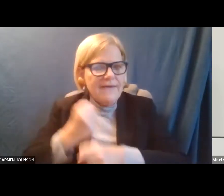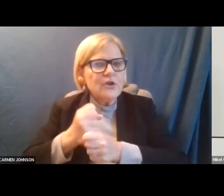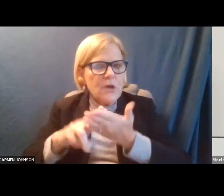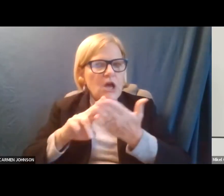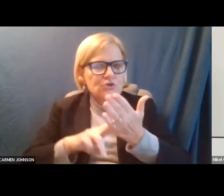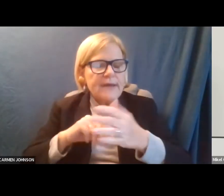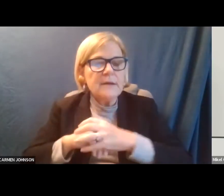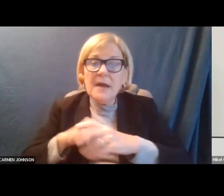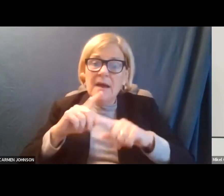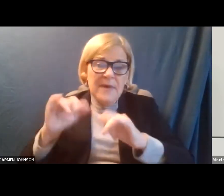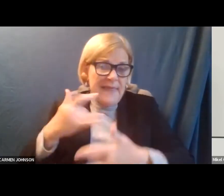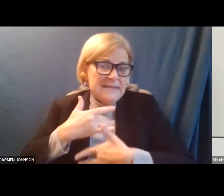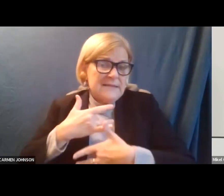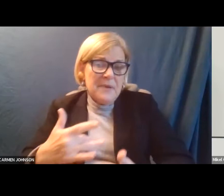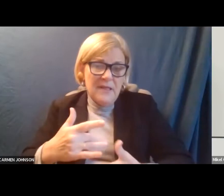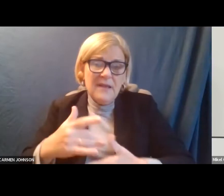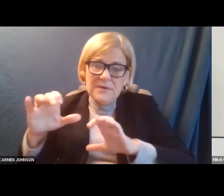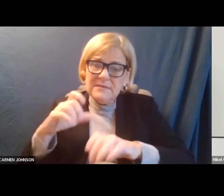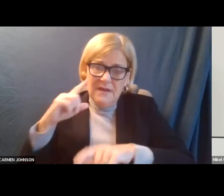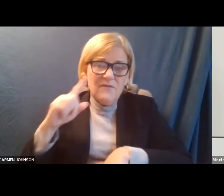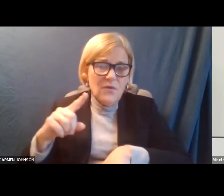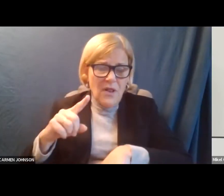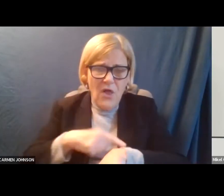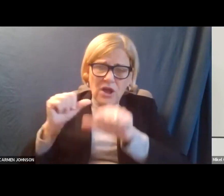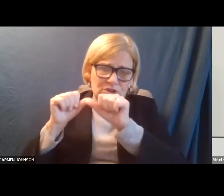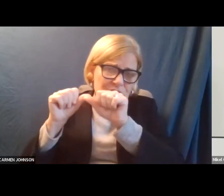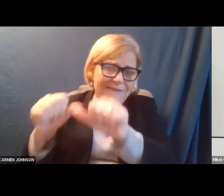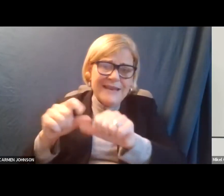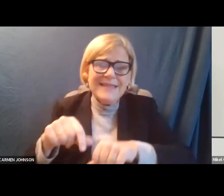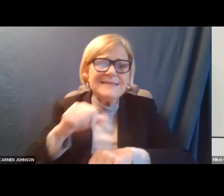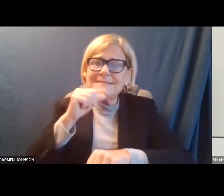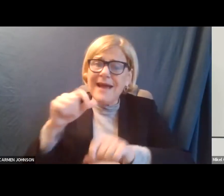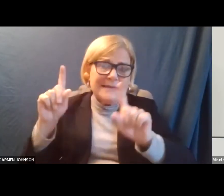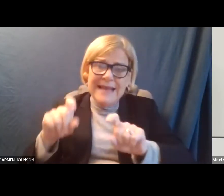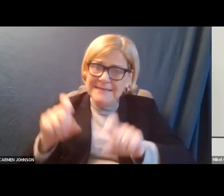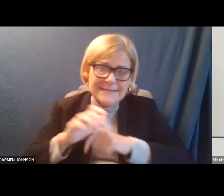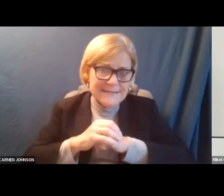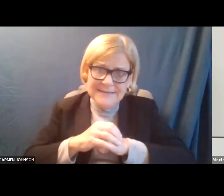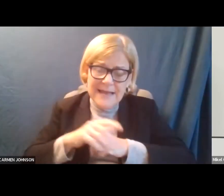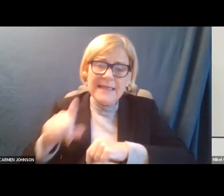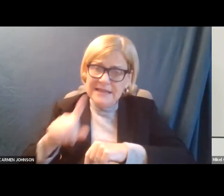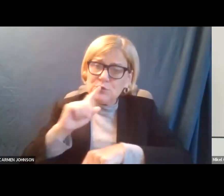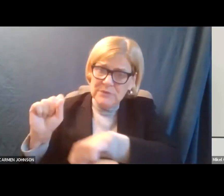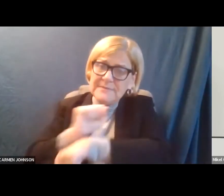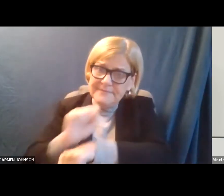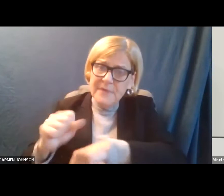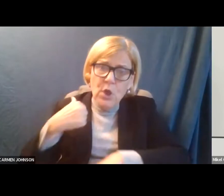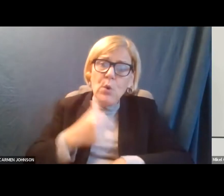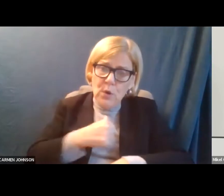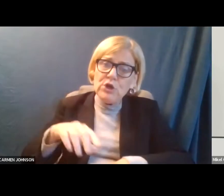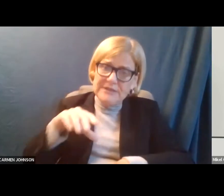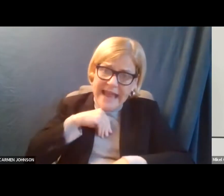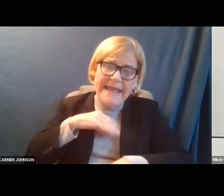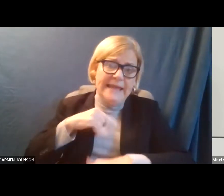but that's typically what is done for longevity. This is not a test. This is the real deal. We're taking it